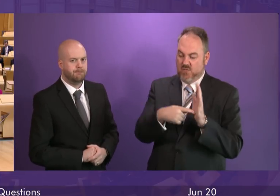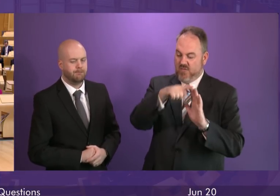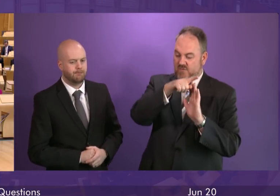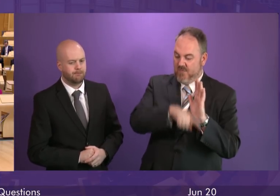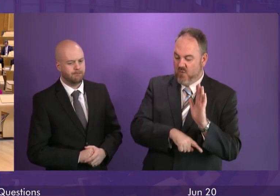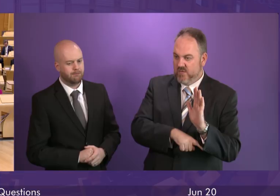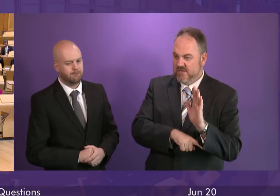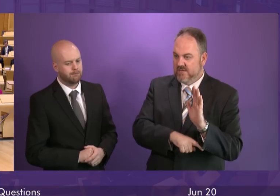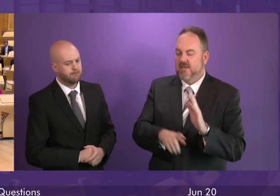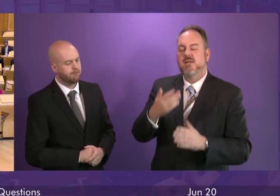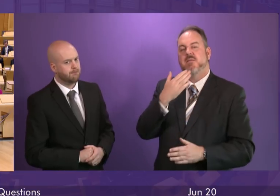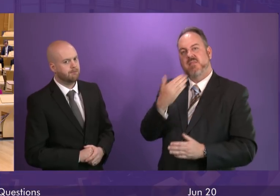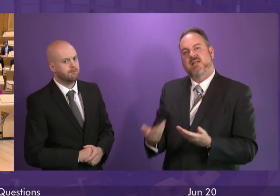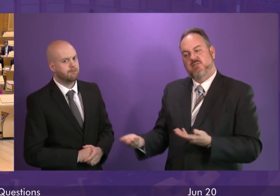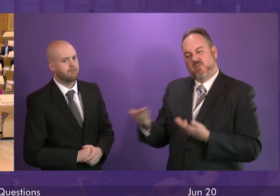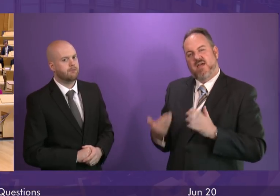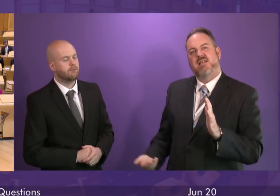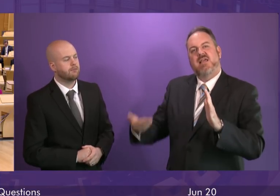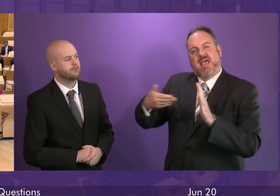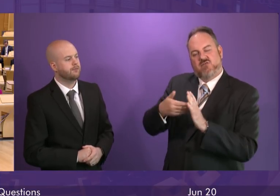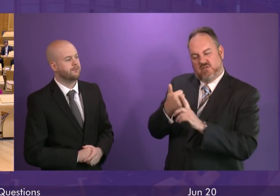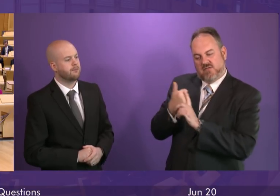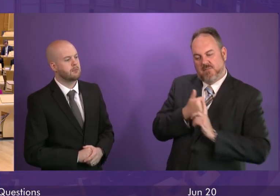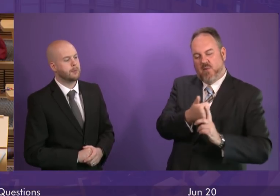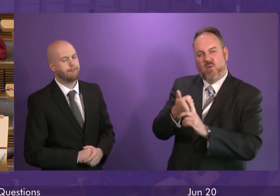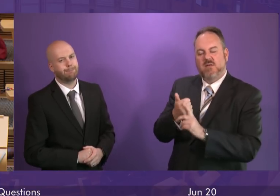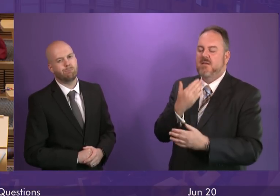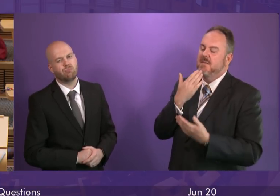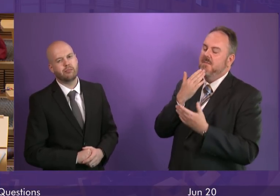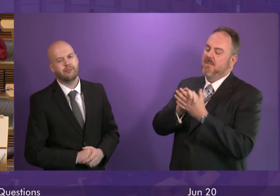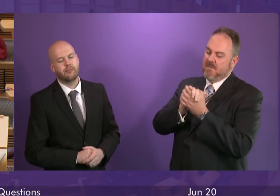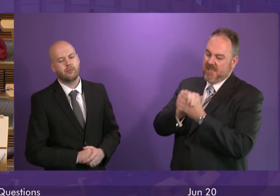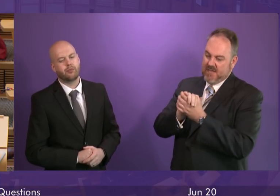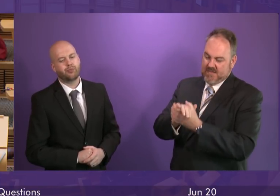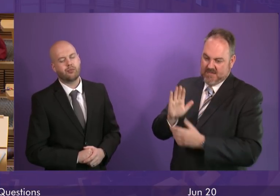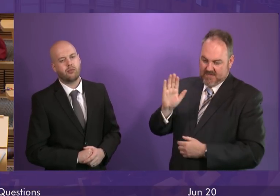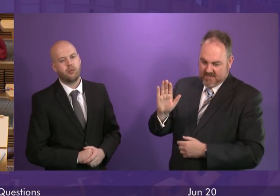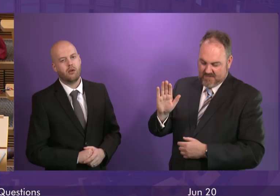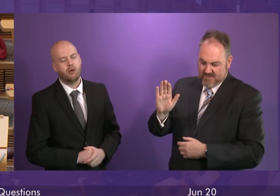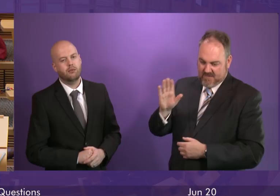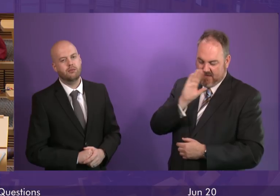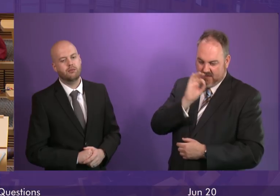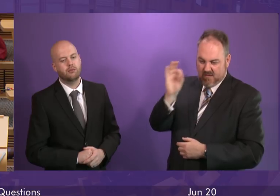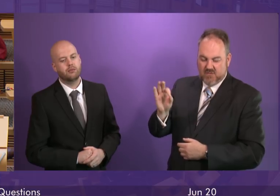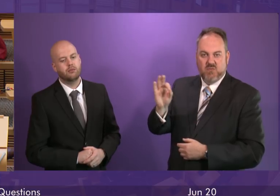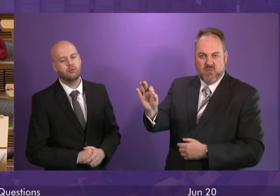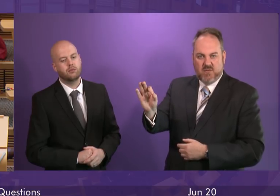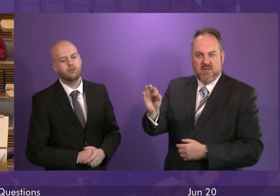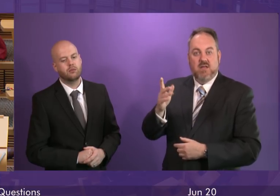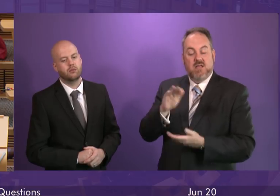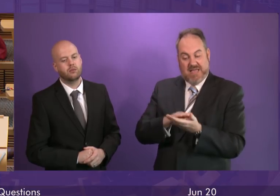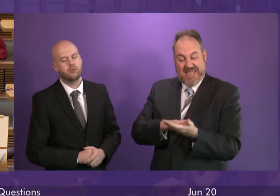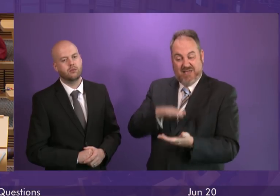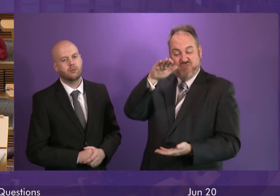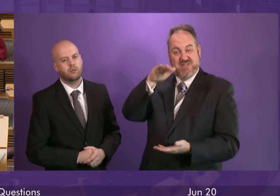Will you provide additional lifeline support? Will you at the very least and finally increase in real